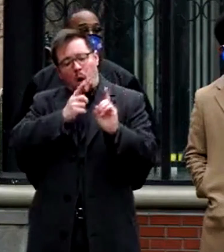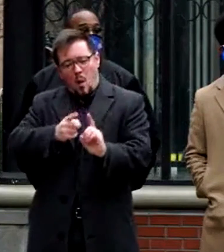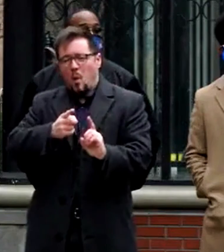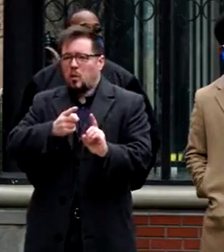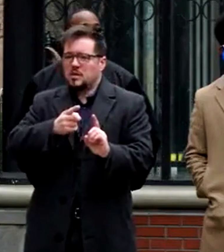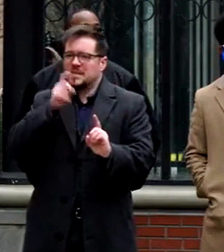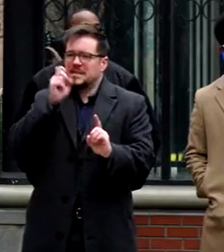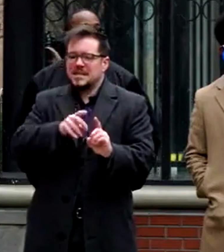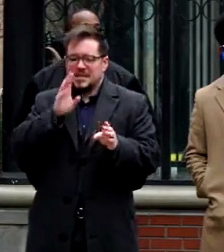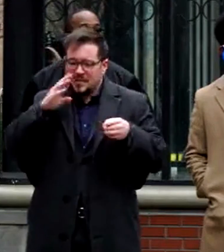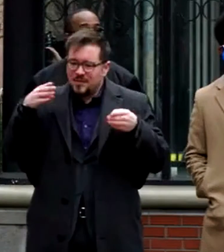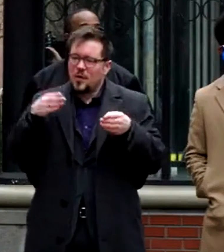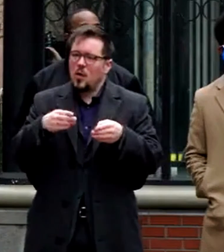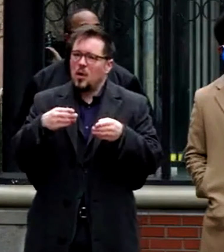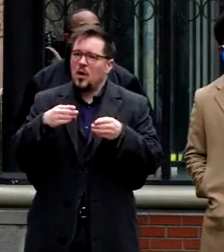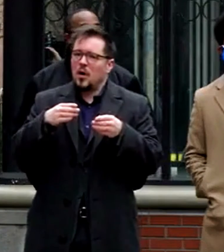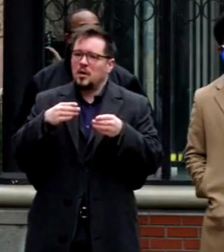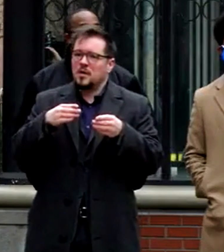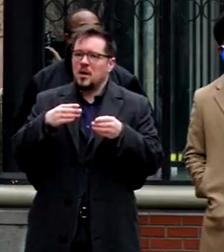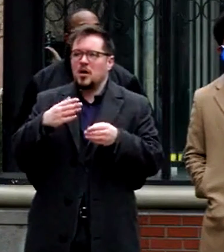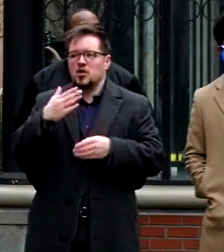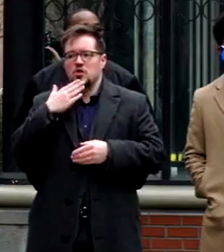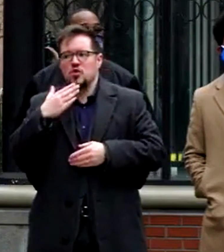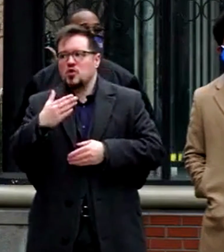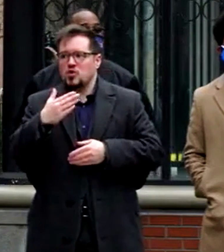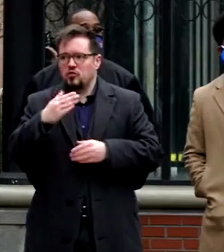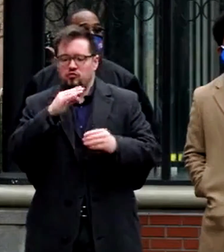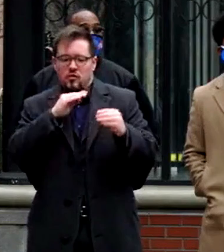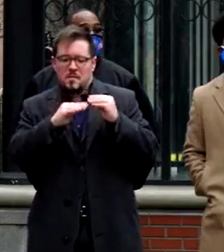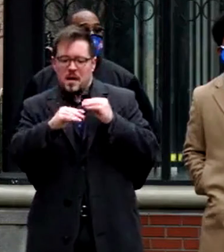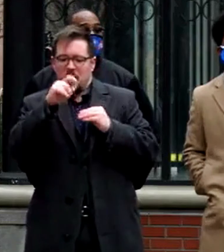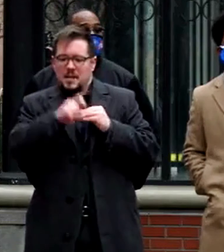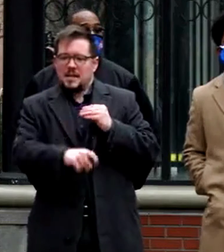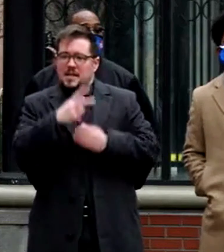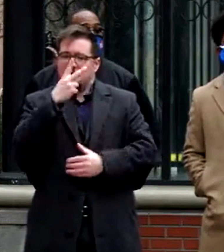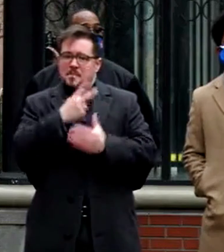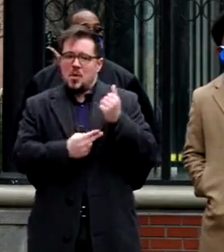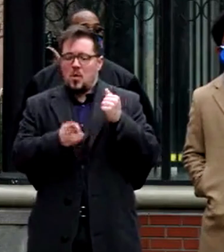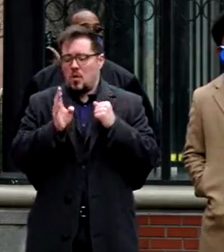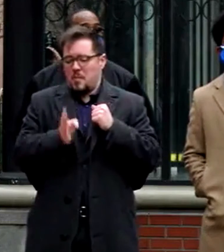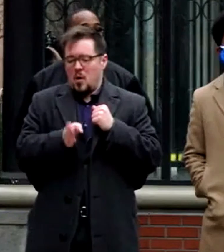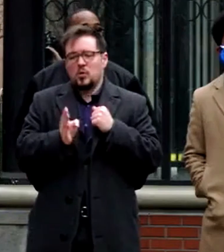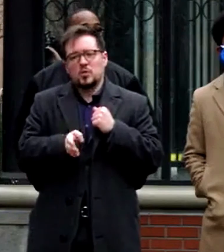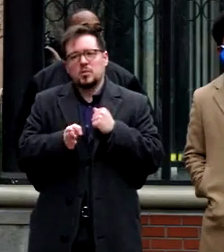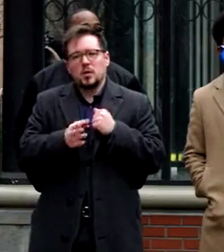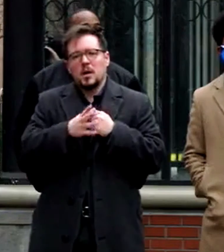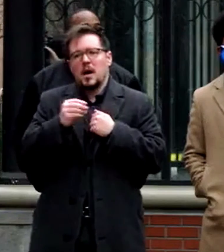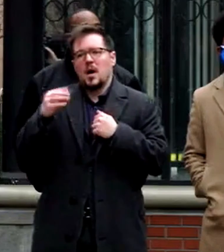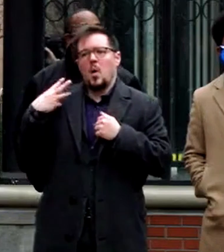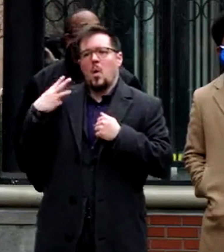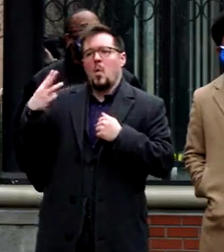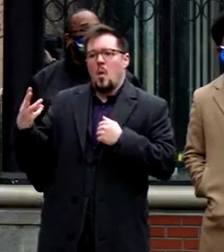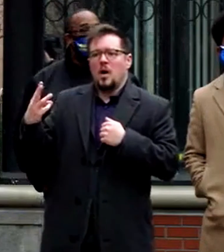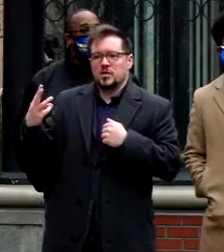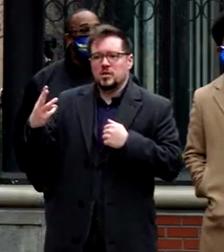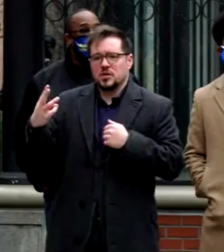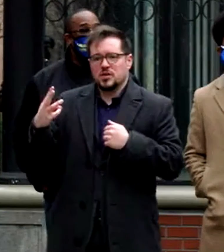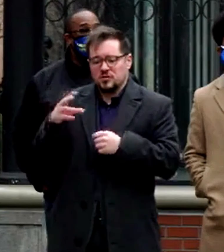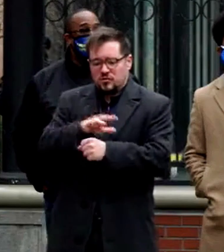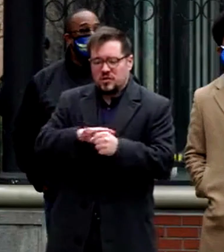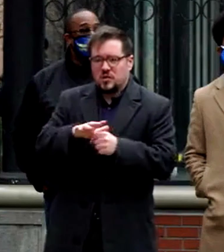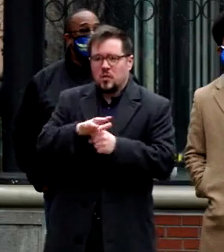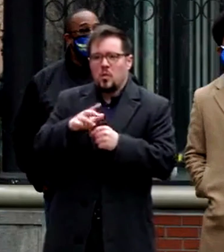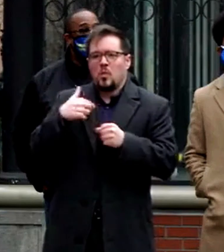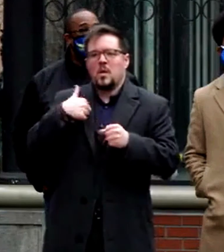on the state of good repair needs in both the Baltimore and Washington regions as we work to beat